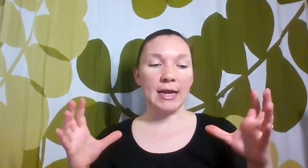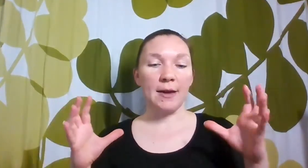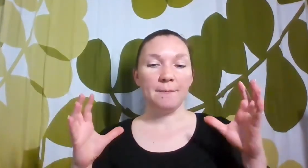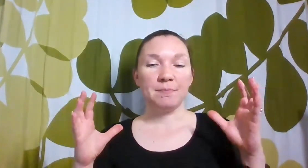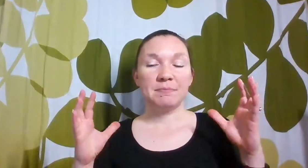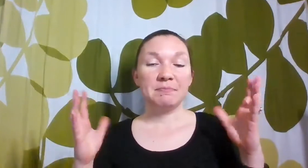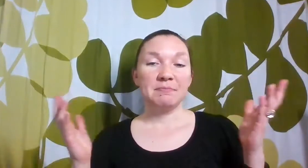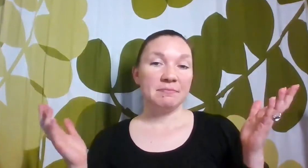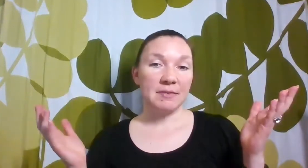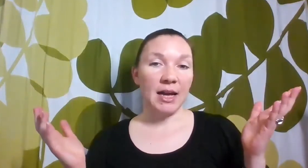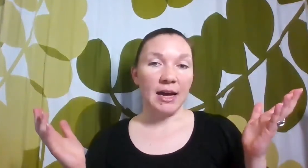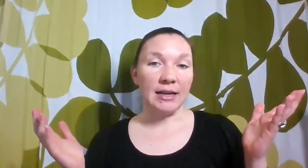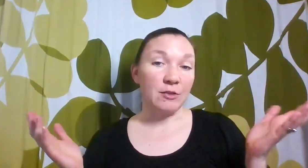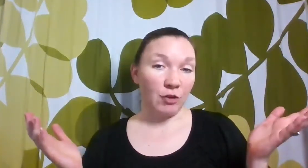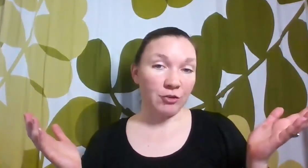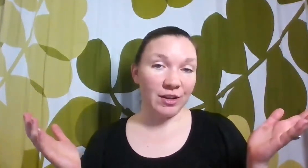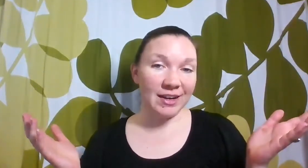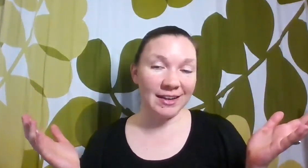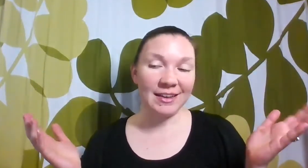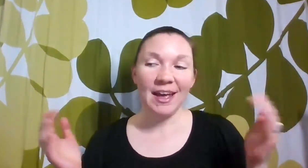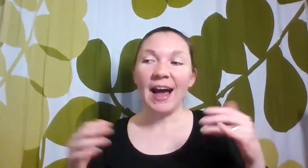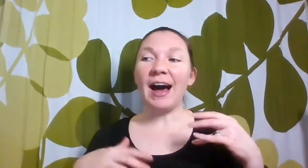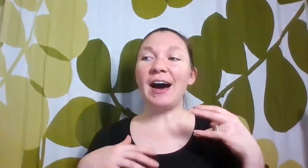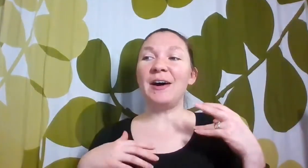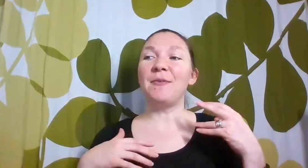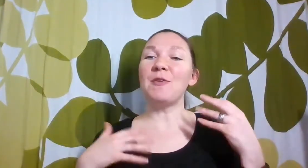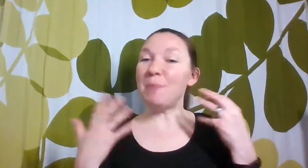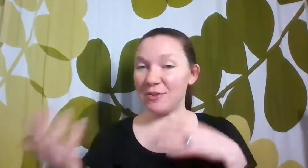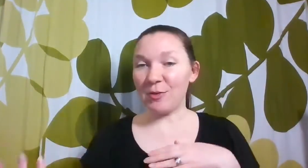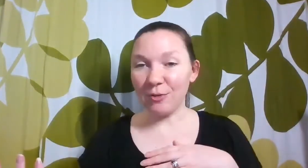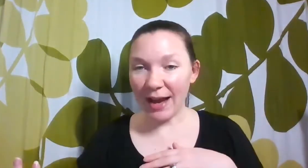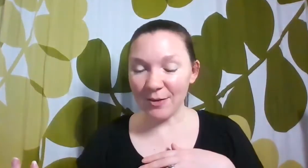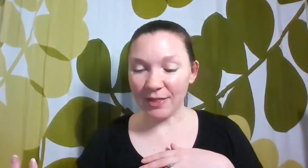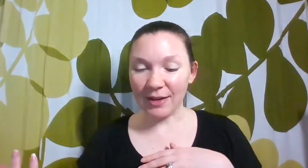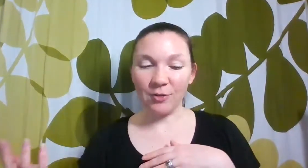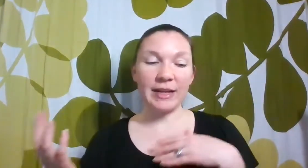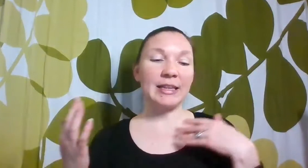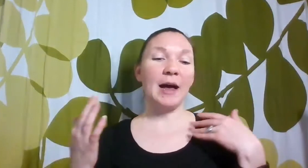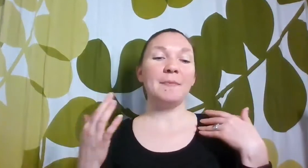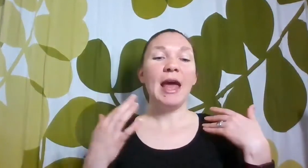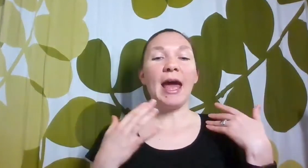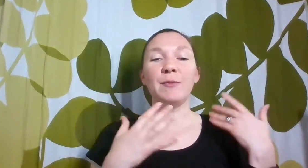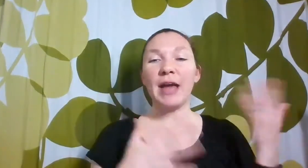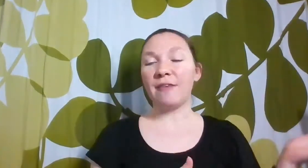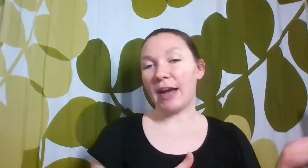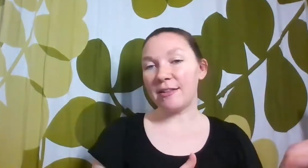instruction. We've been doing writing within curriculum and we have night